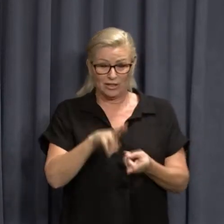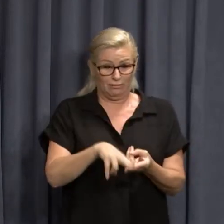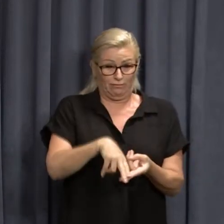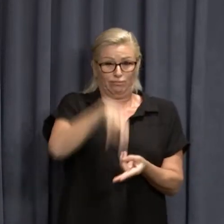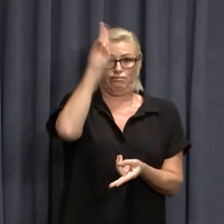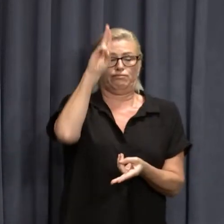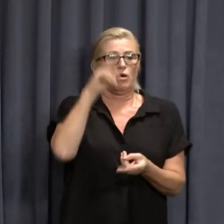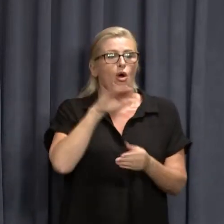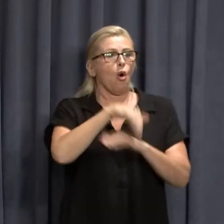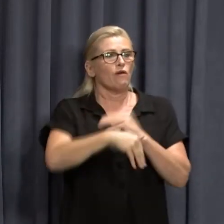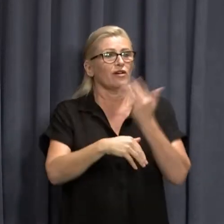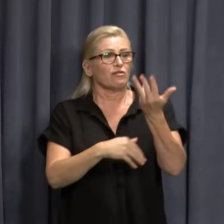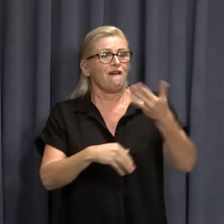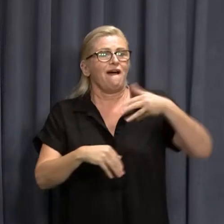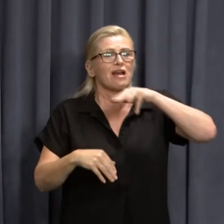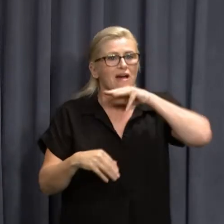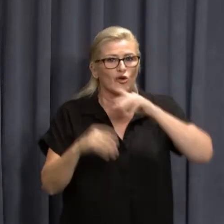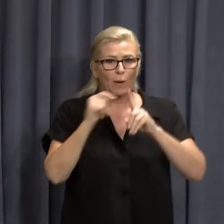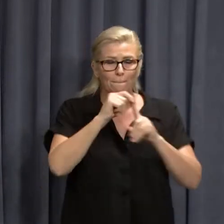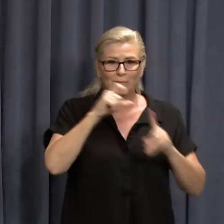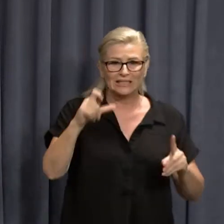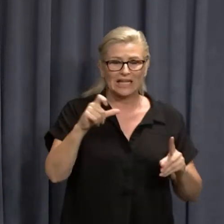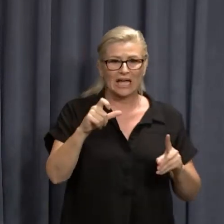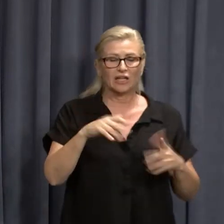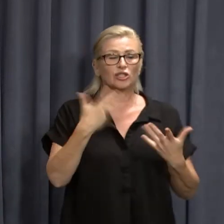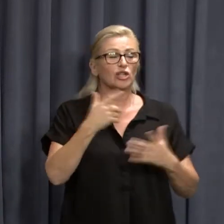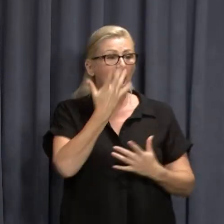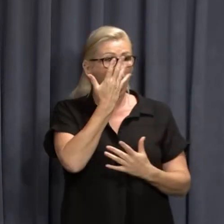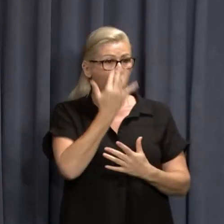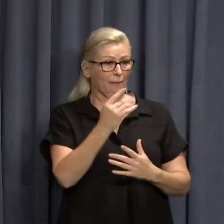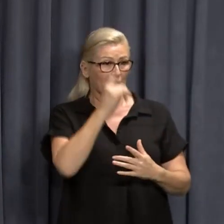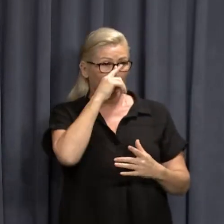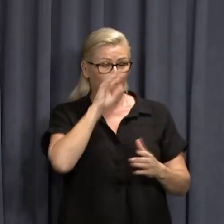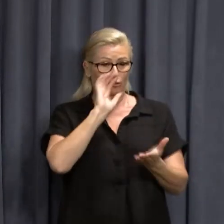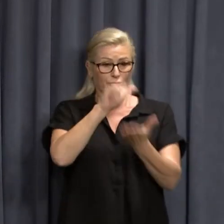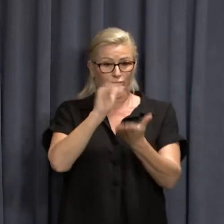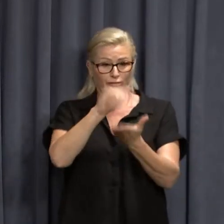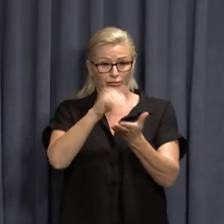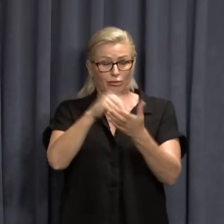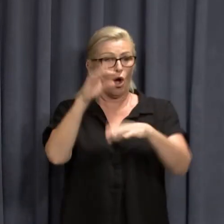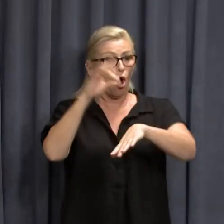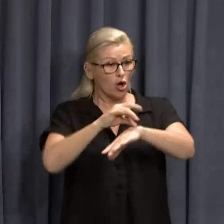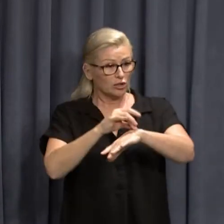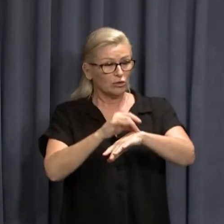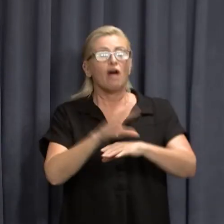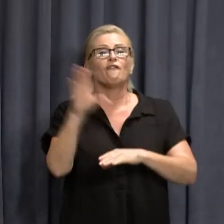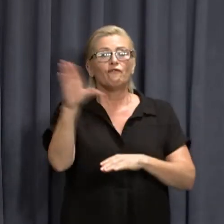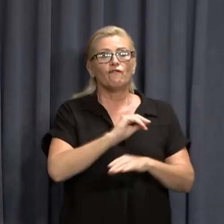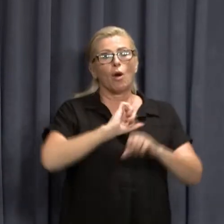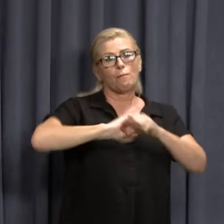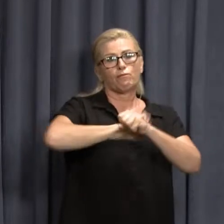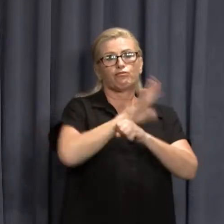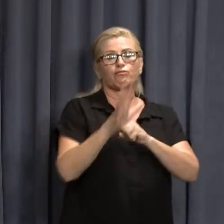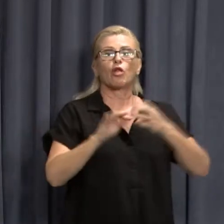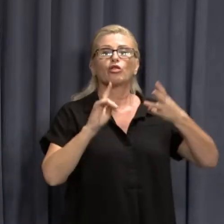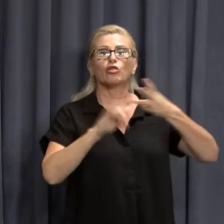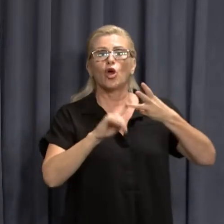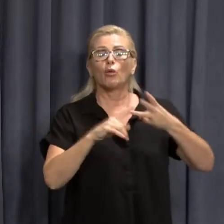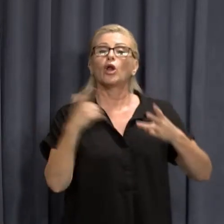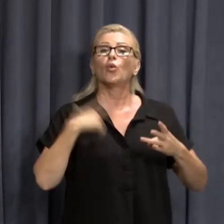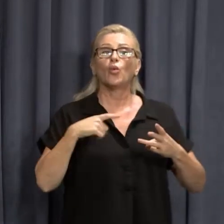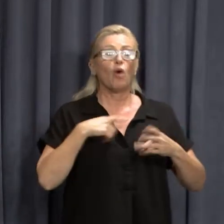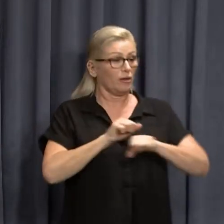and so the hospitalisation rate is very much linked to the Omicron spread because Omicron spreads so rapidly